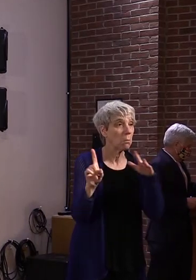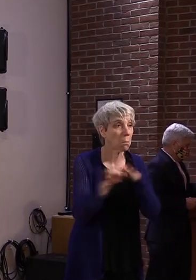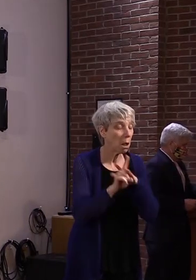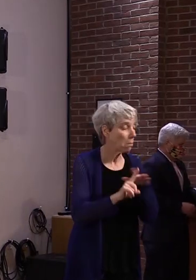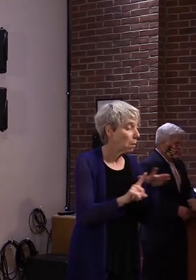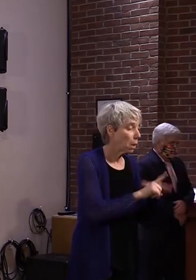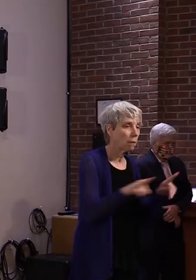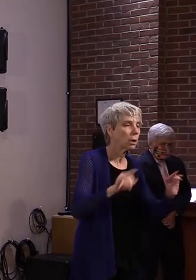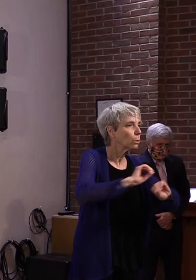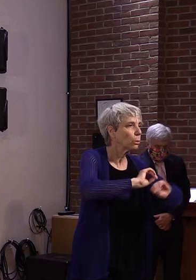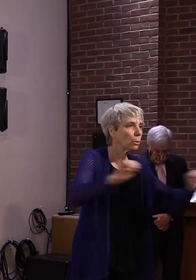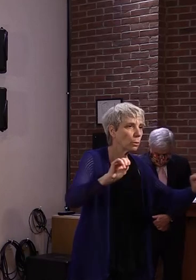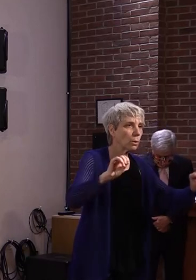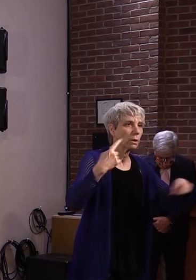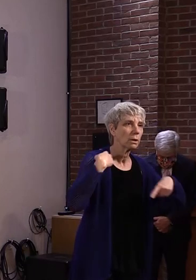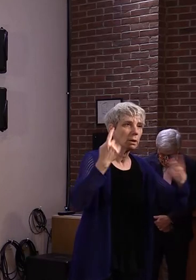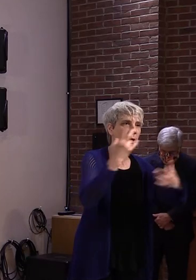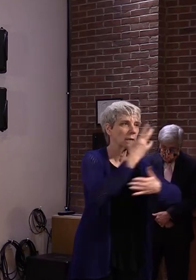days.